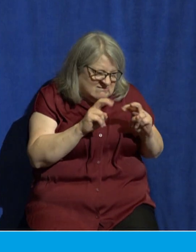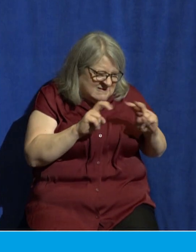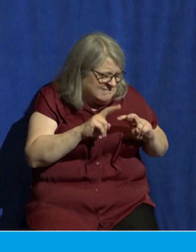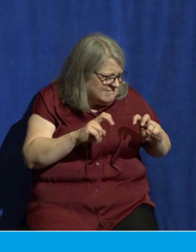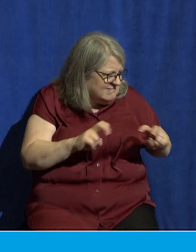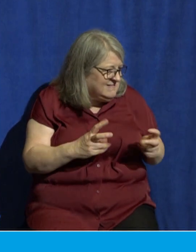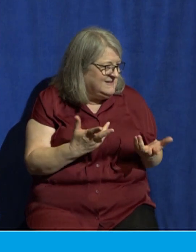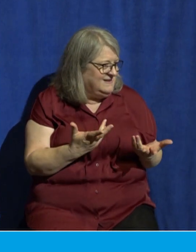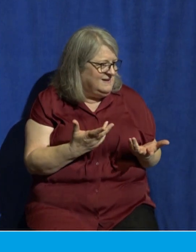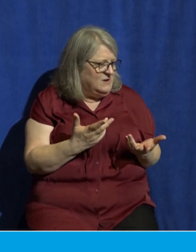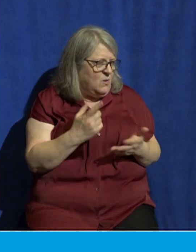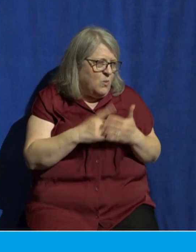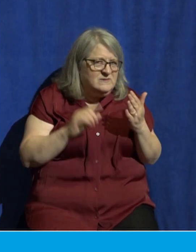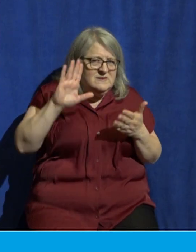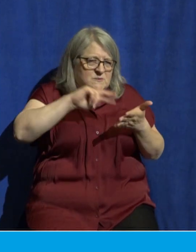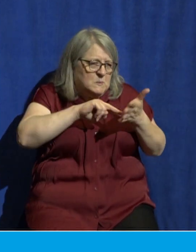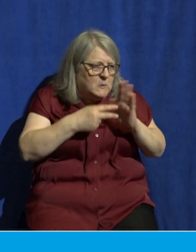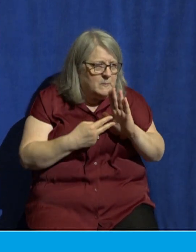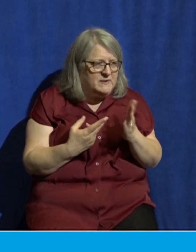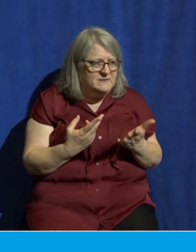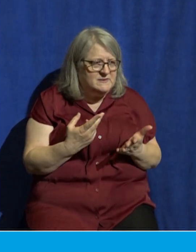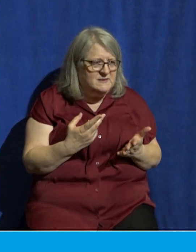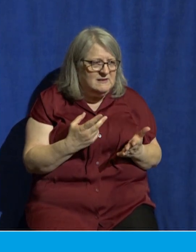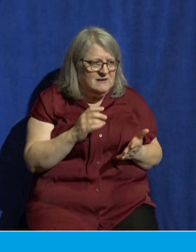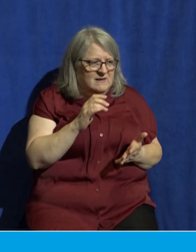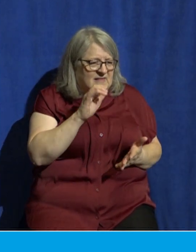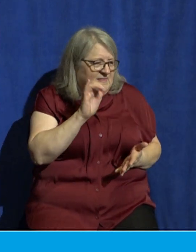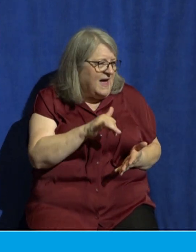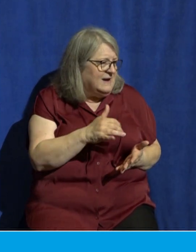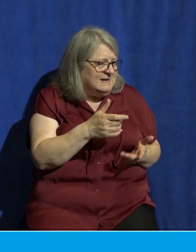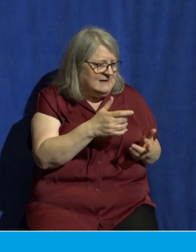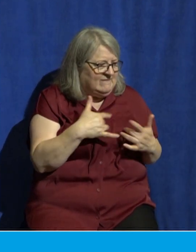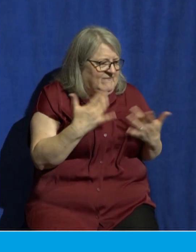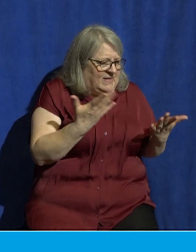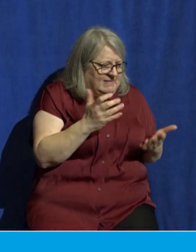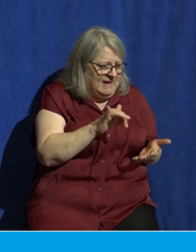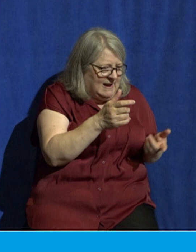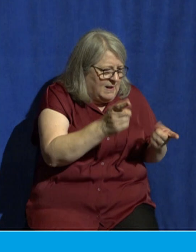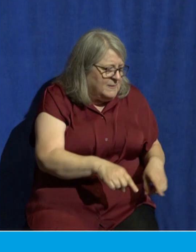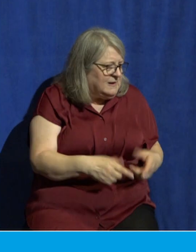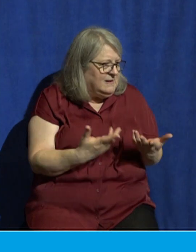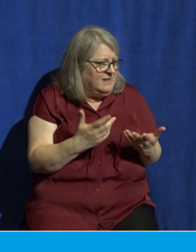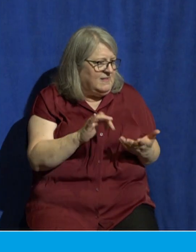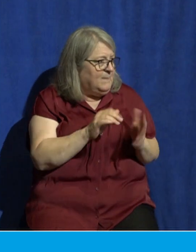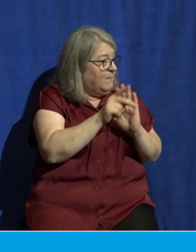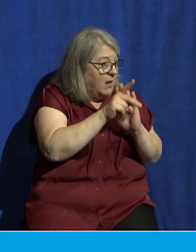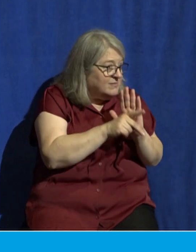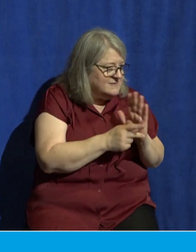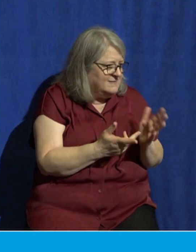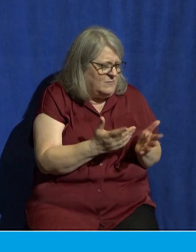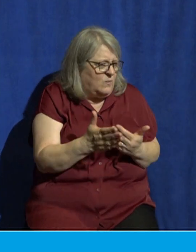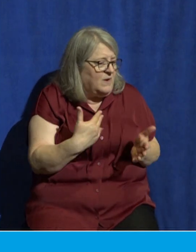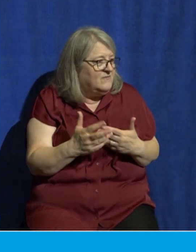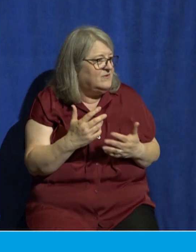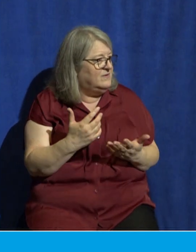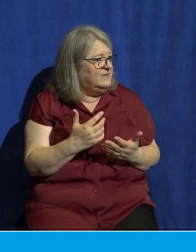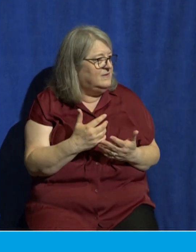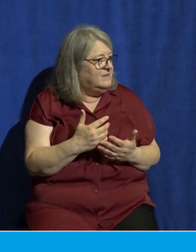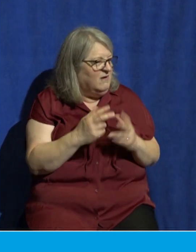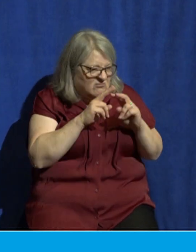and divine meaning of that calamity or this event or this particular policy he says these are all